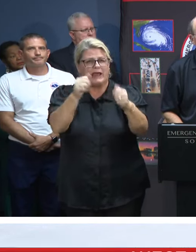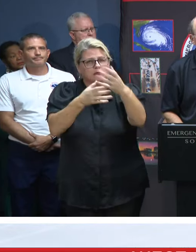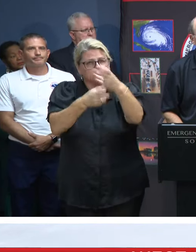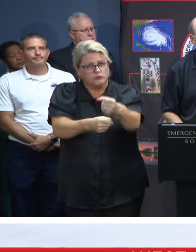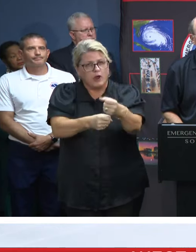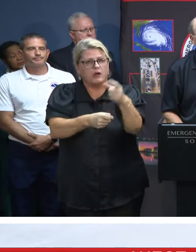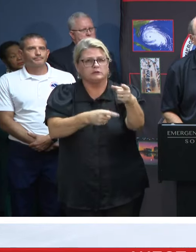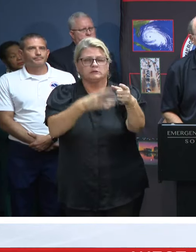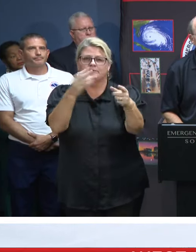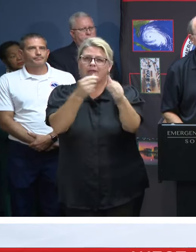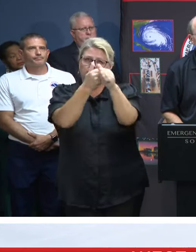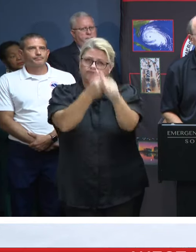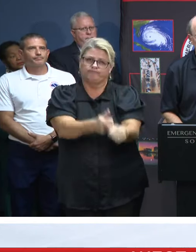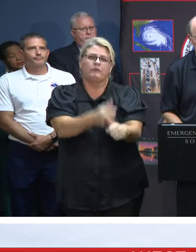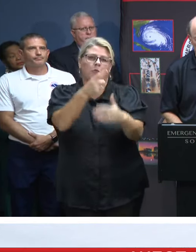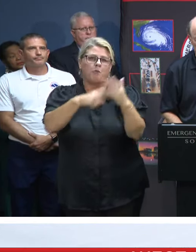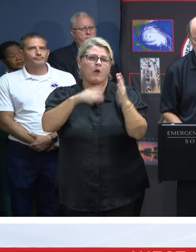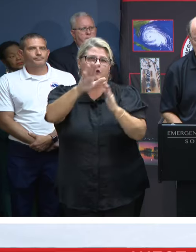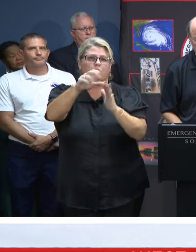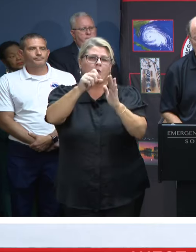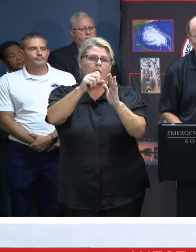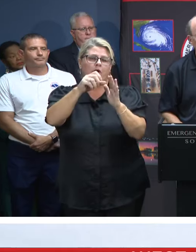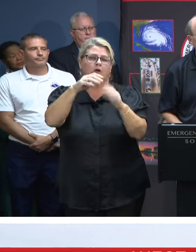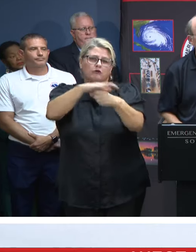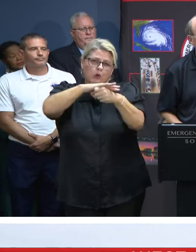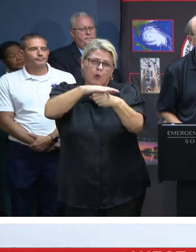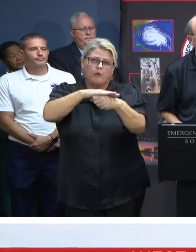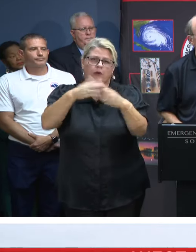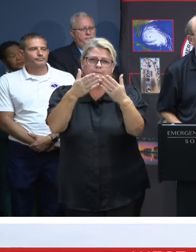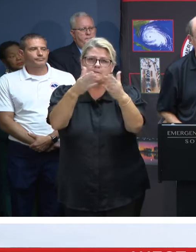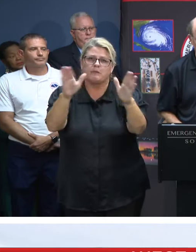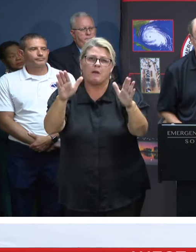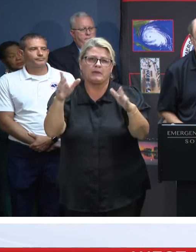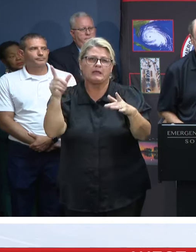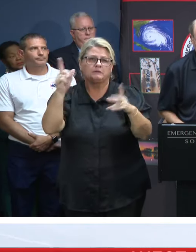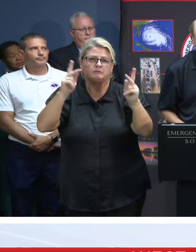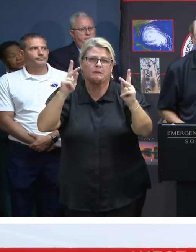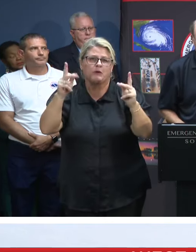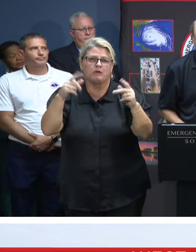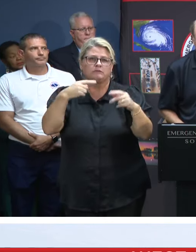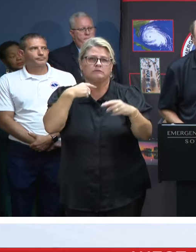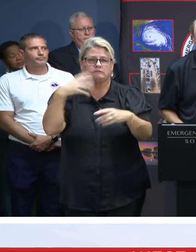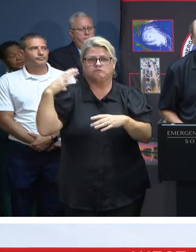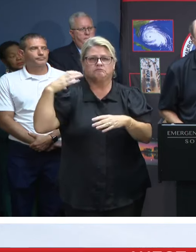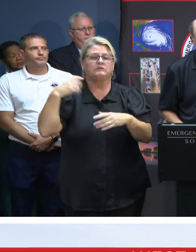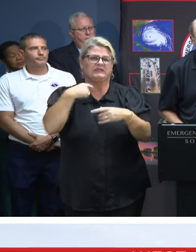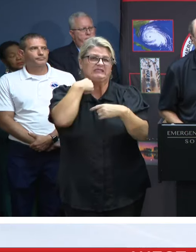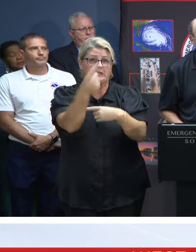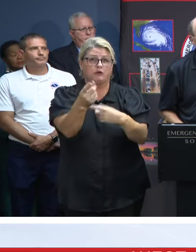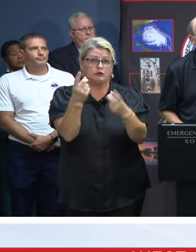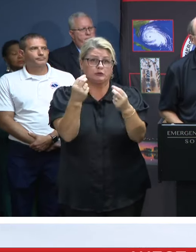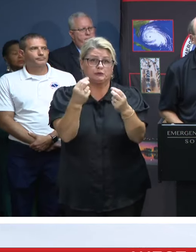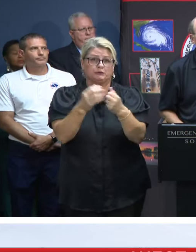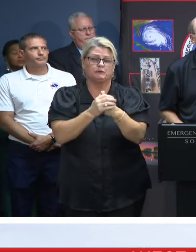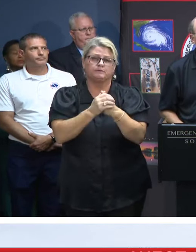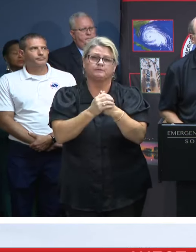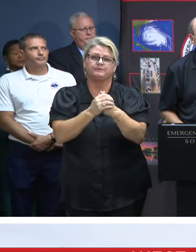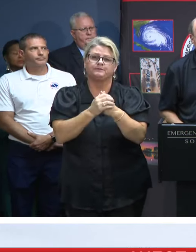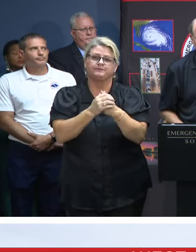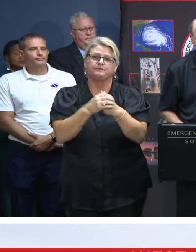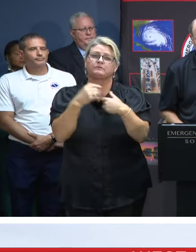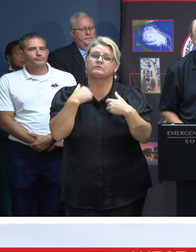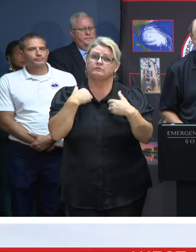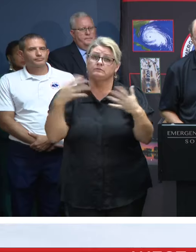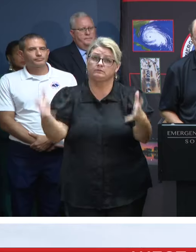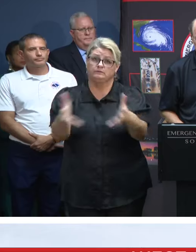to follow the instructions of state and local public safety officials. To help with planning, we encourage all